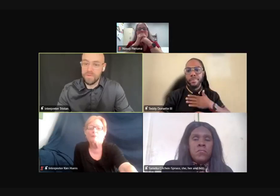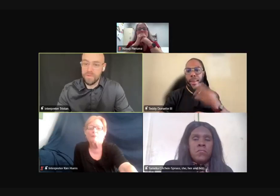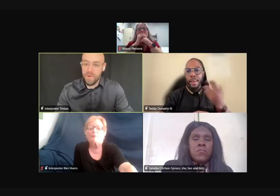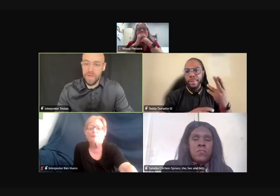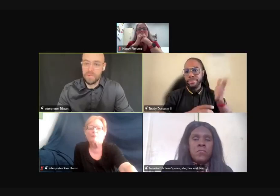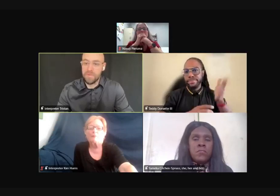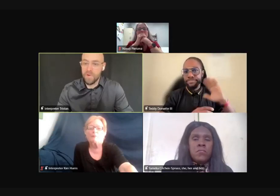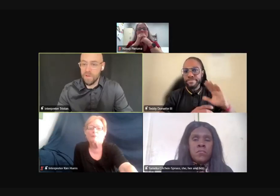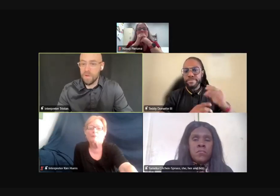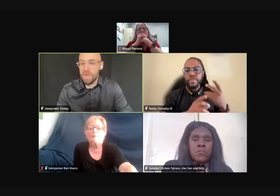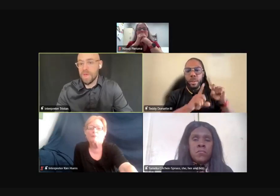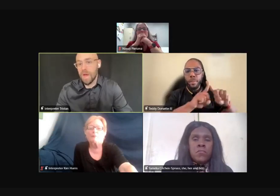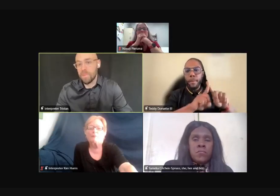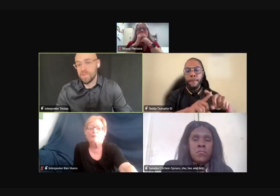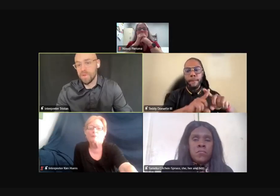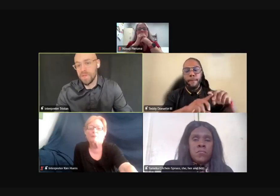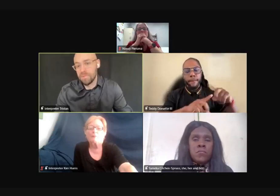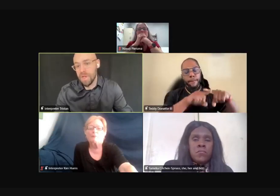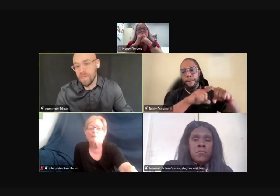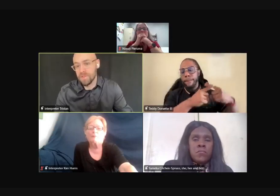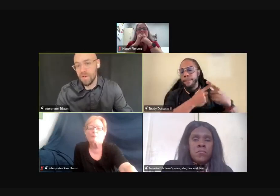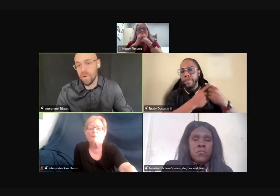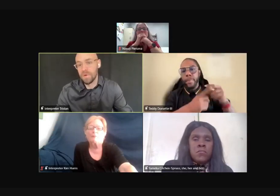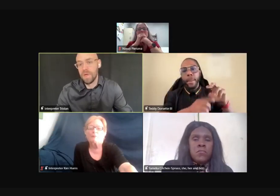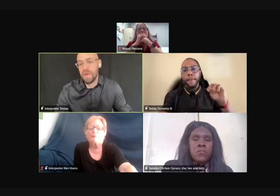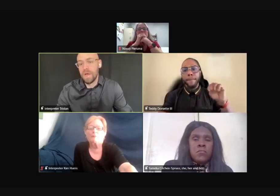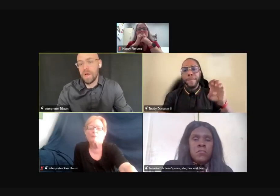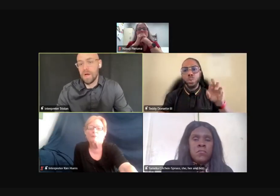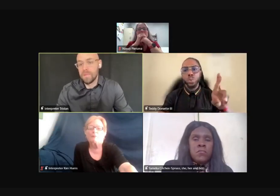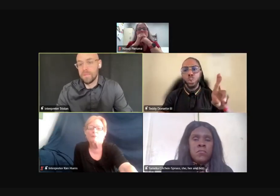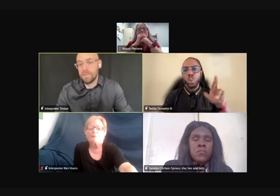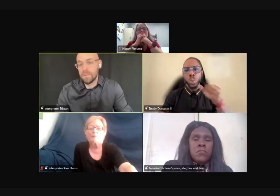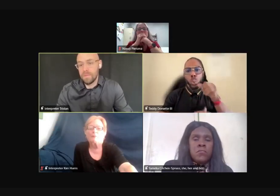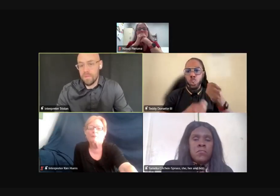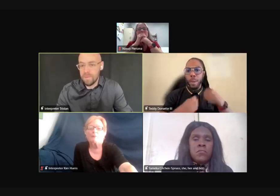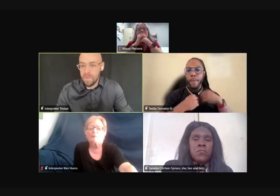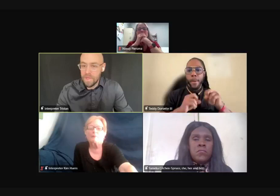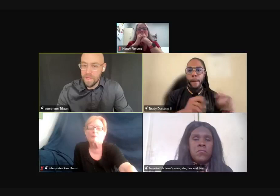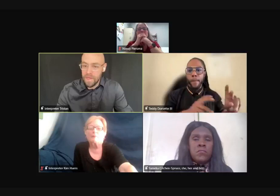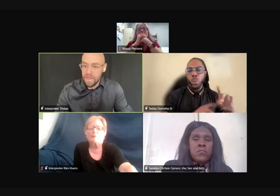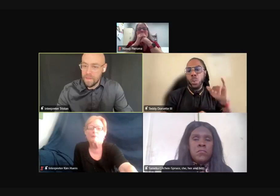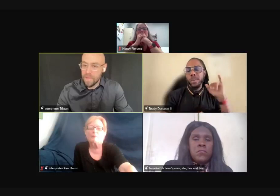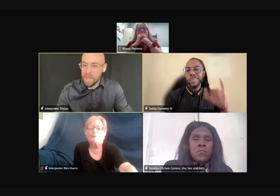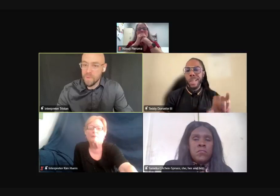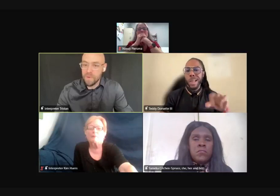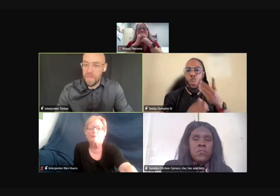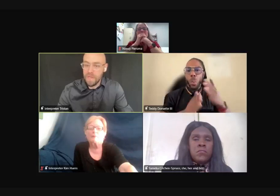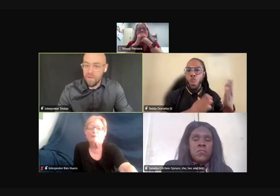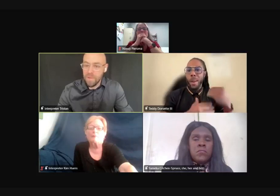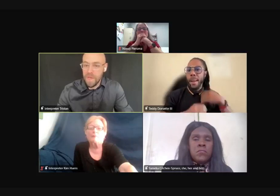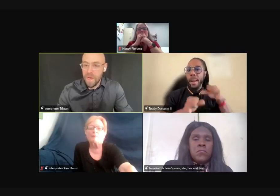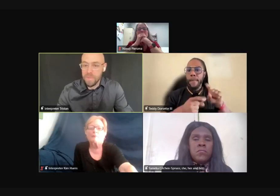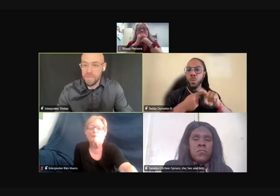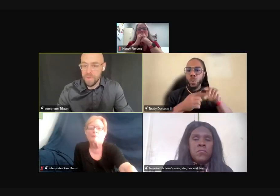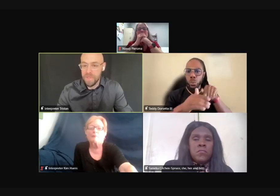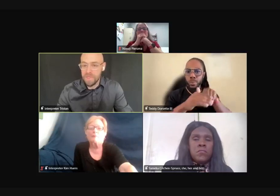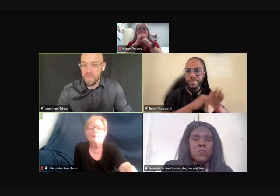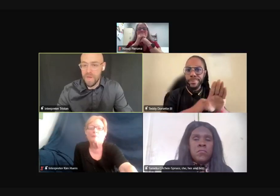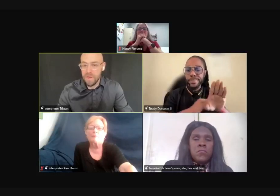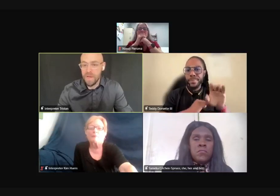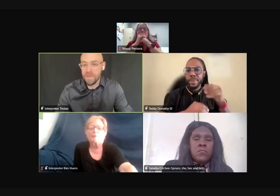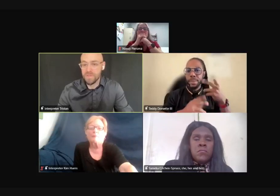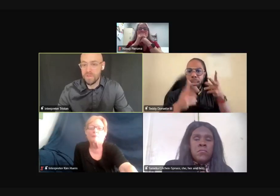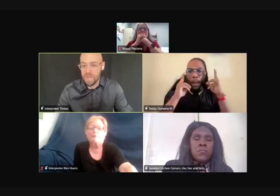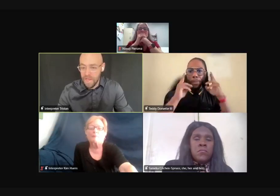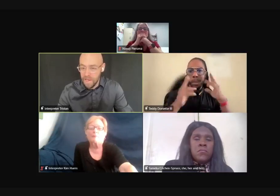thankful for him for giving me that opportunity many years ago, and he mentored me and gave me that opportunity